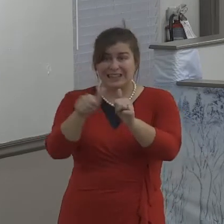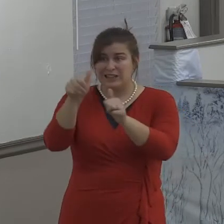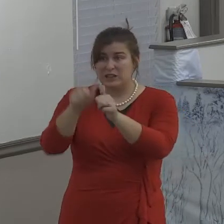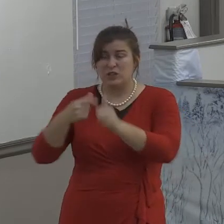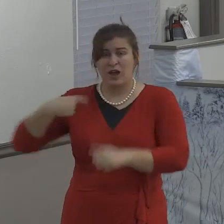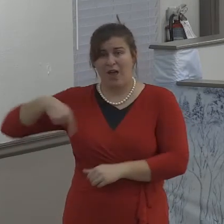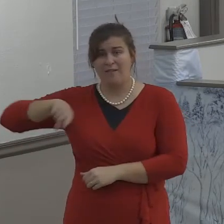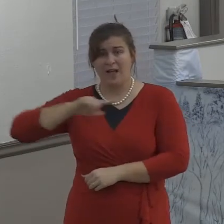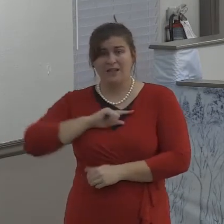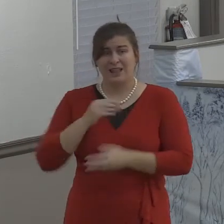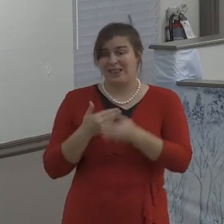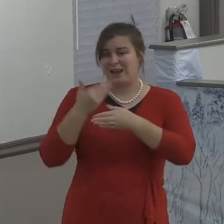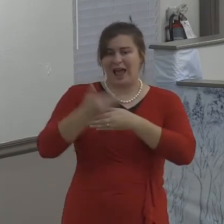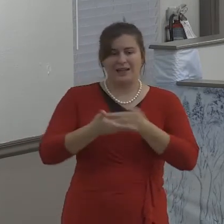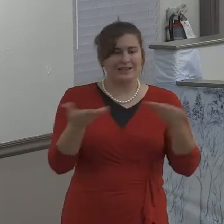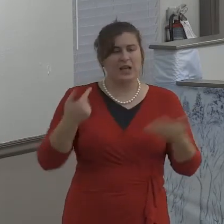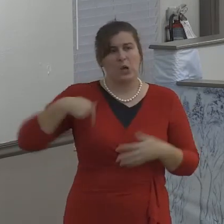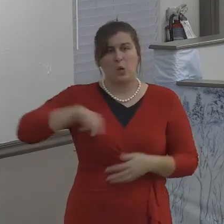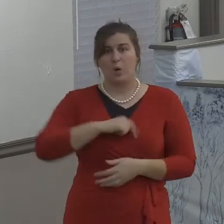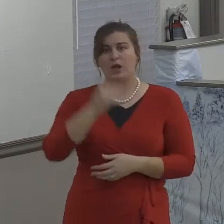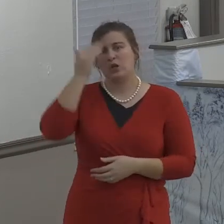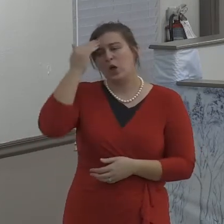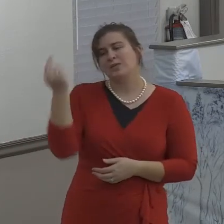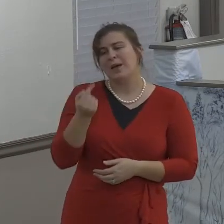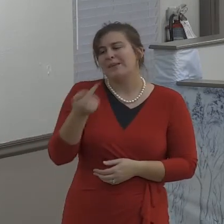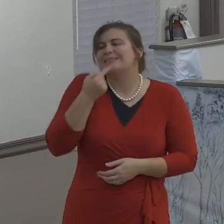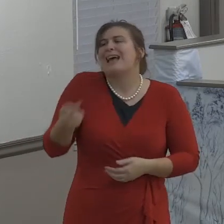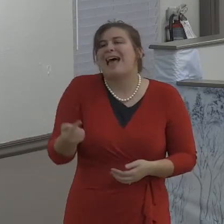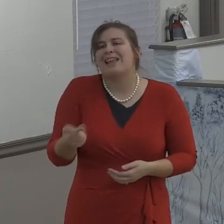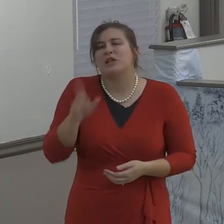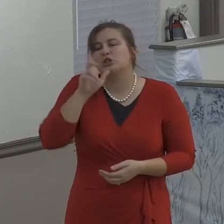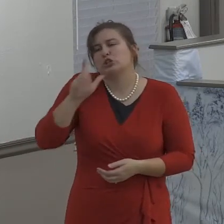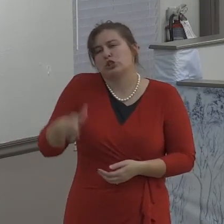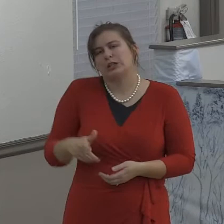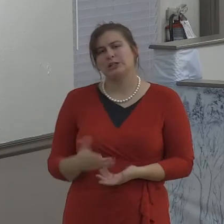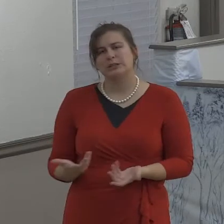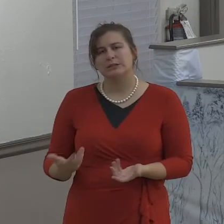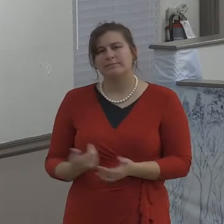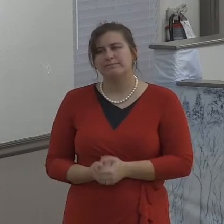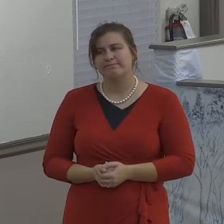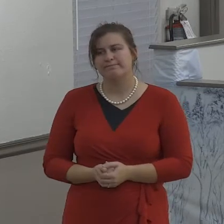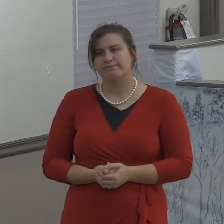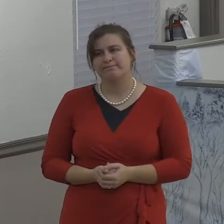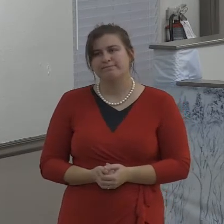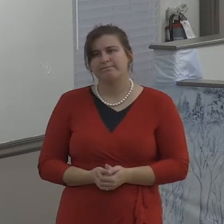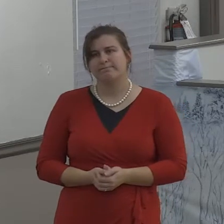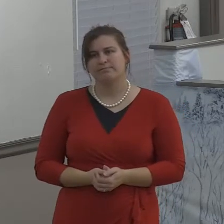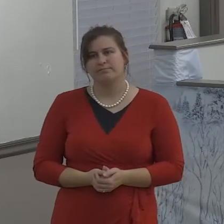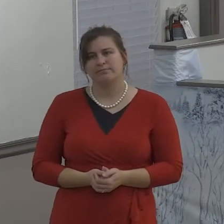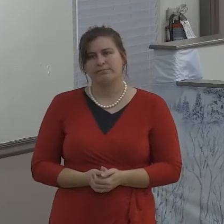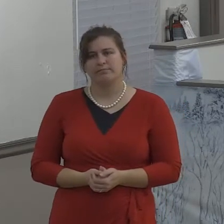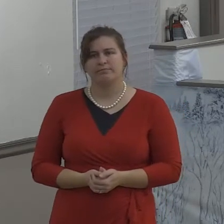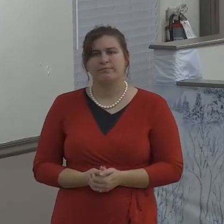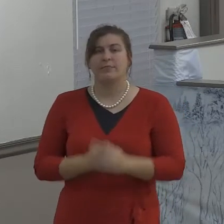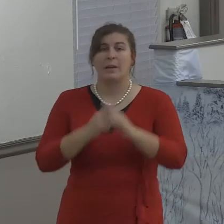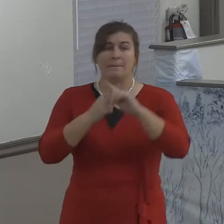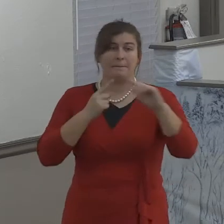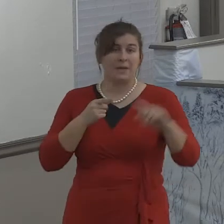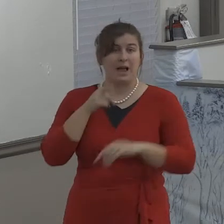is going to understand, and isn't going to ratchet that thing up into World War III.